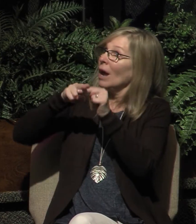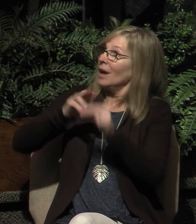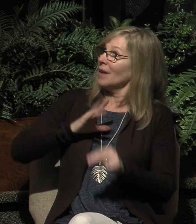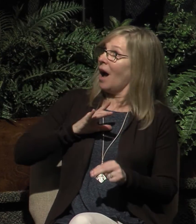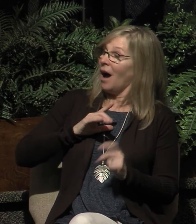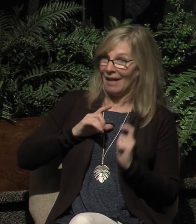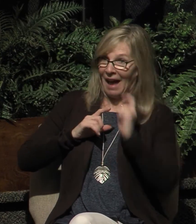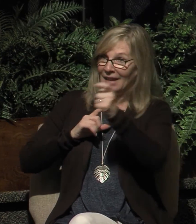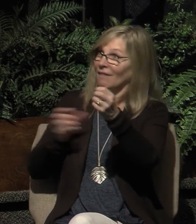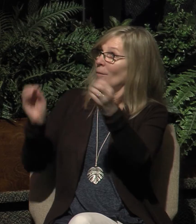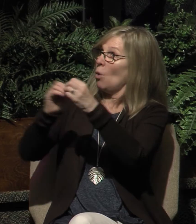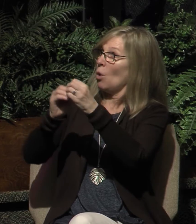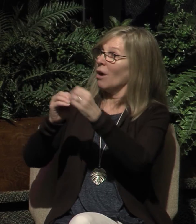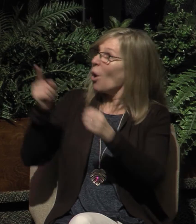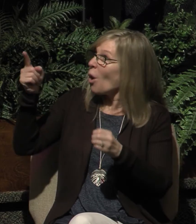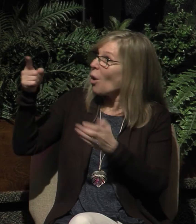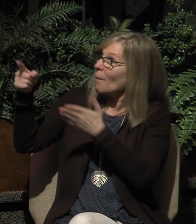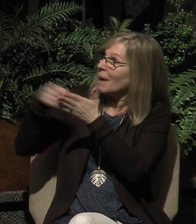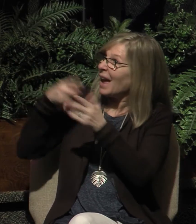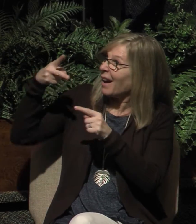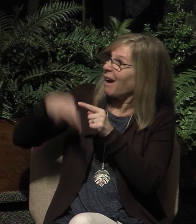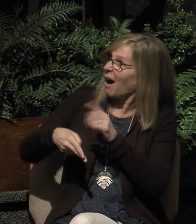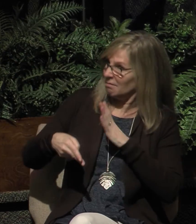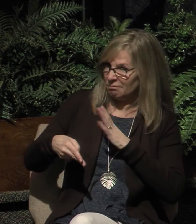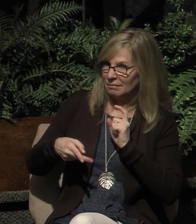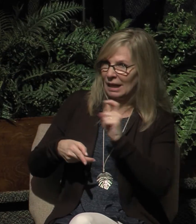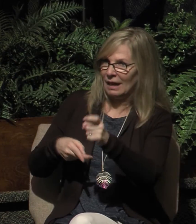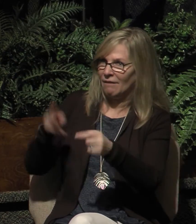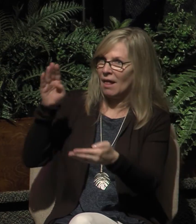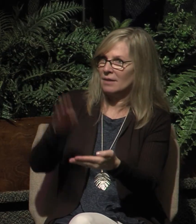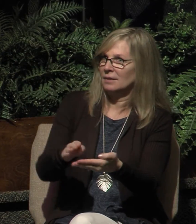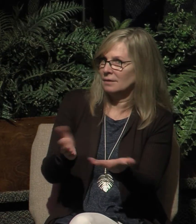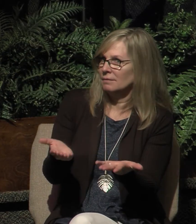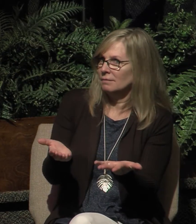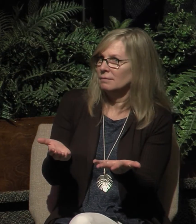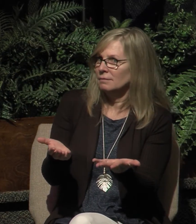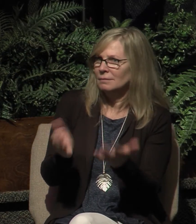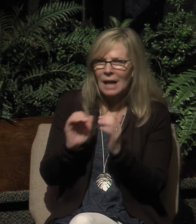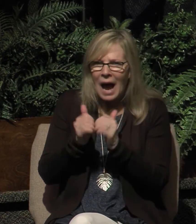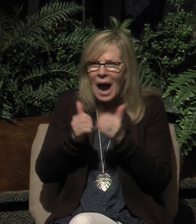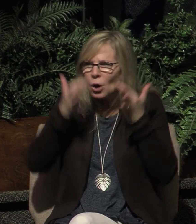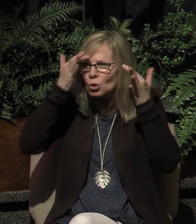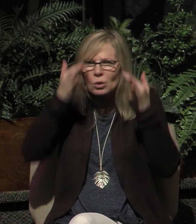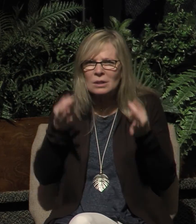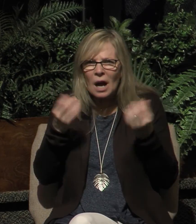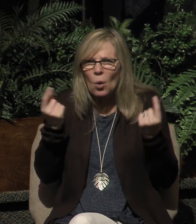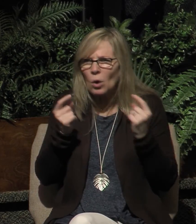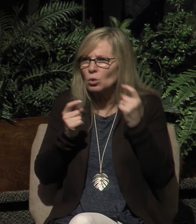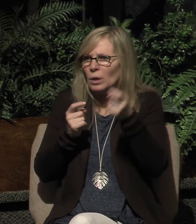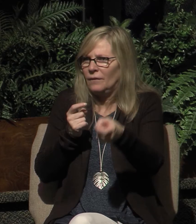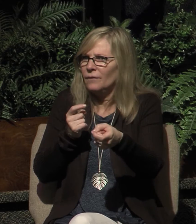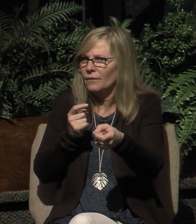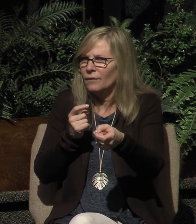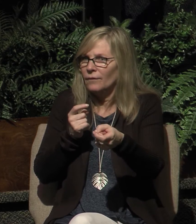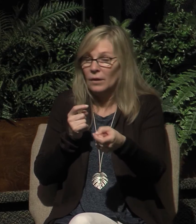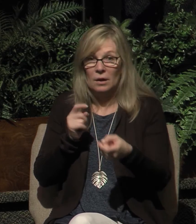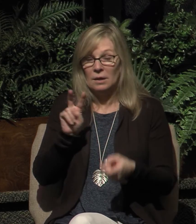pay is cut, you give less. Now how do you determine how much to give? Well, you look at other passages of Scripture. In 2 Corinthians